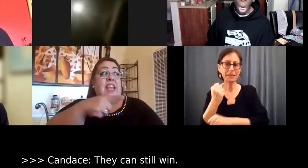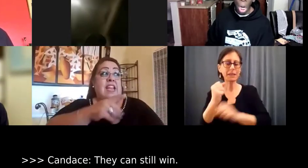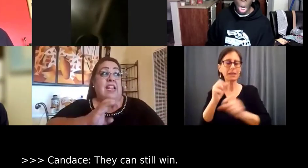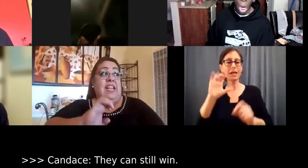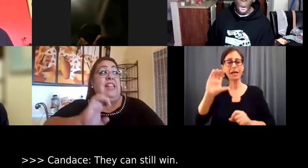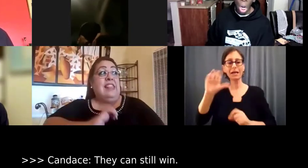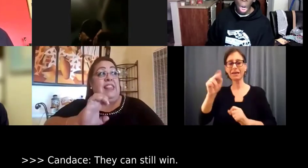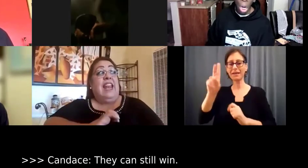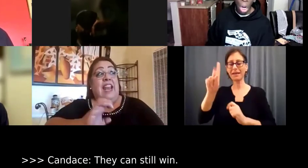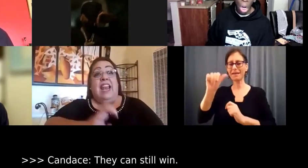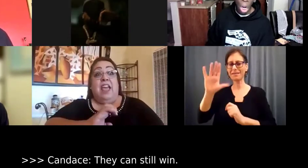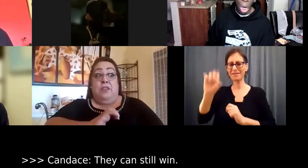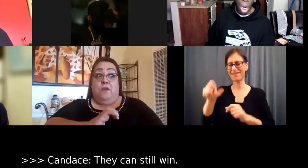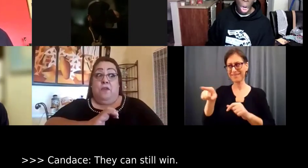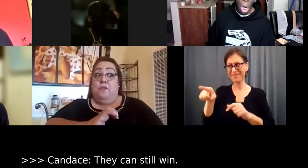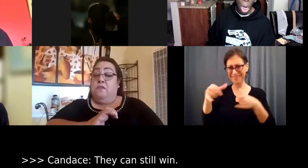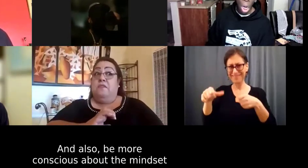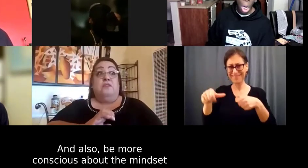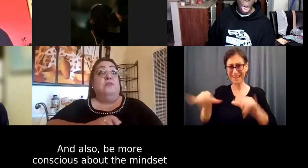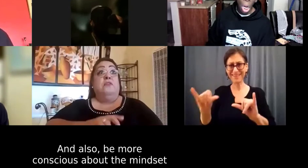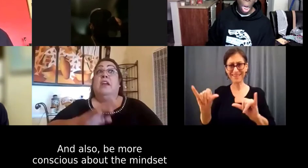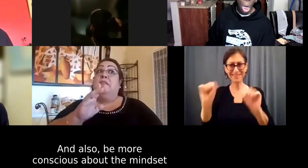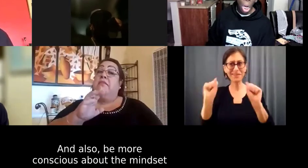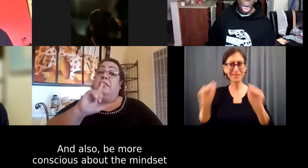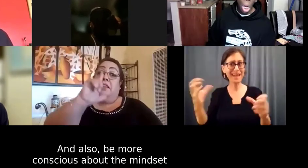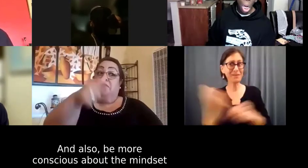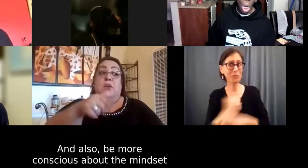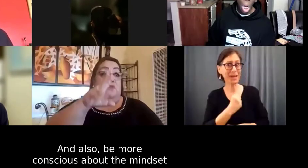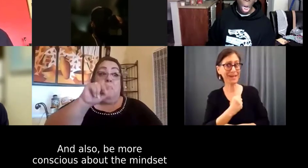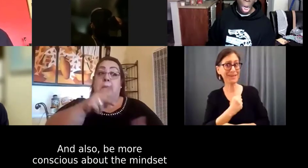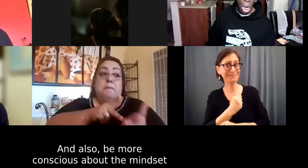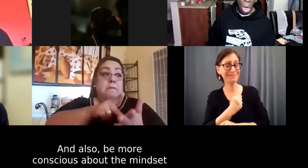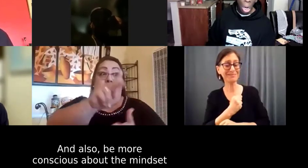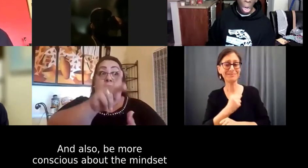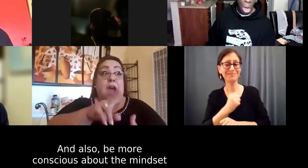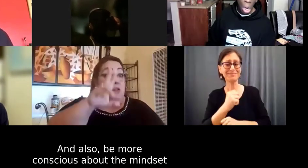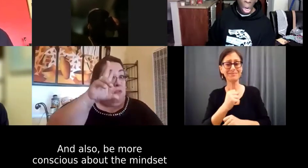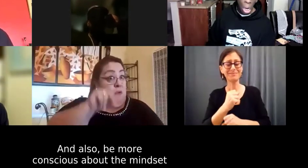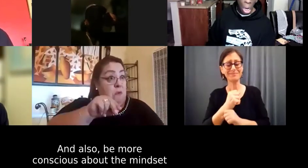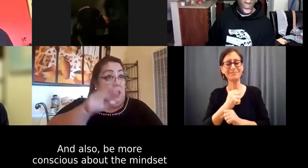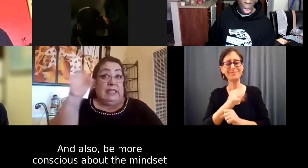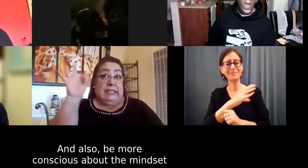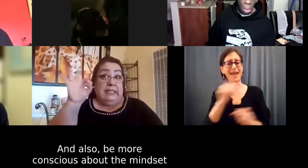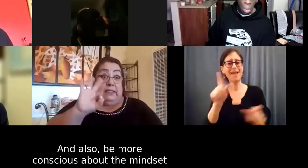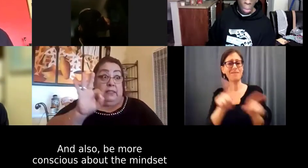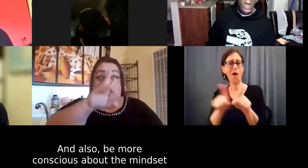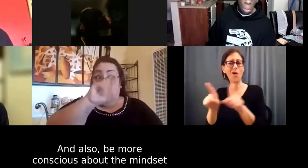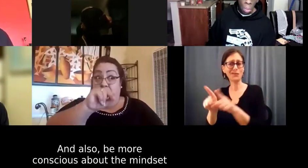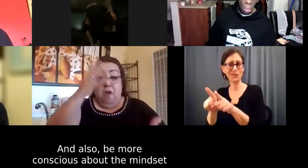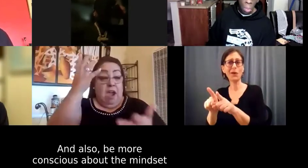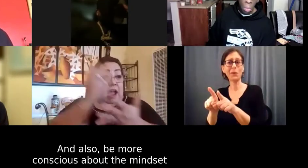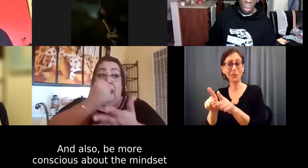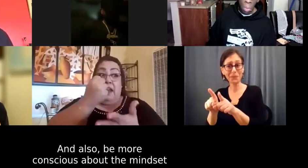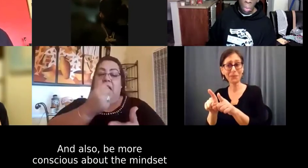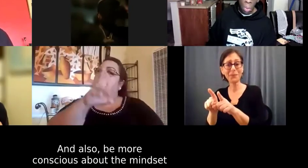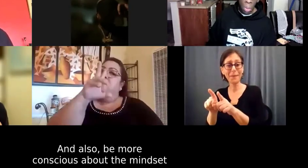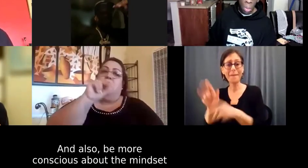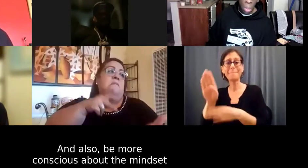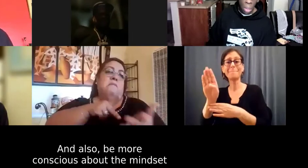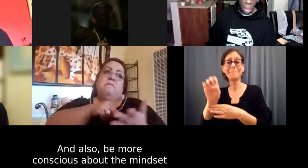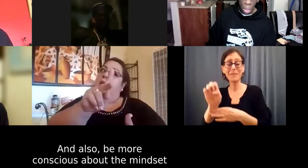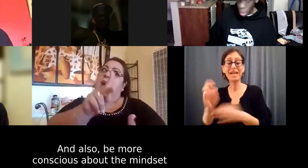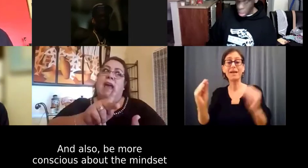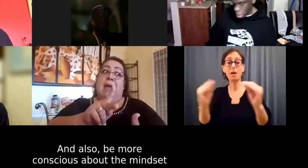with that. They could still win. Um, and also be more